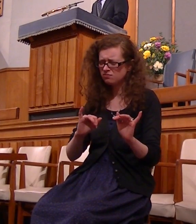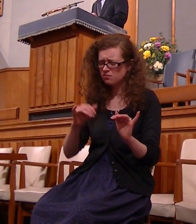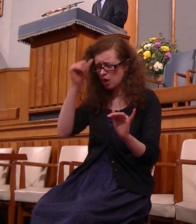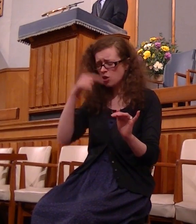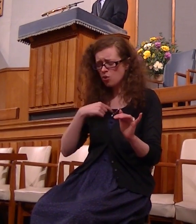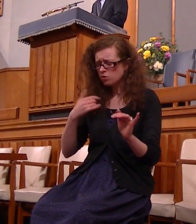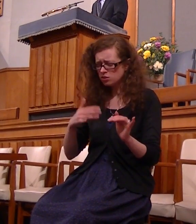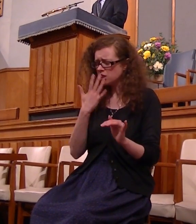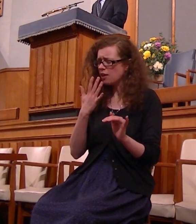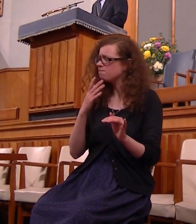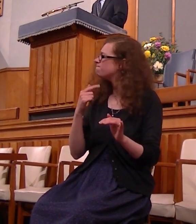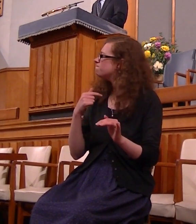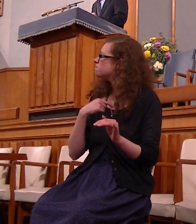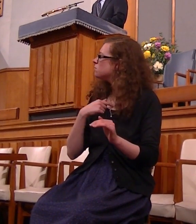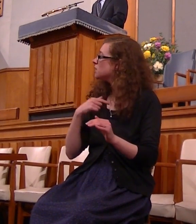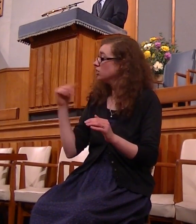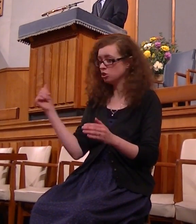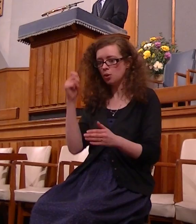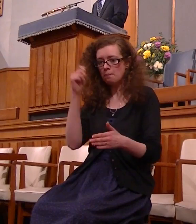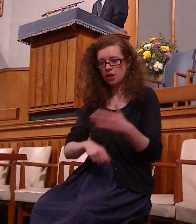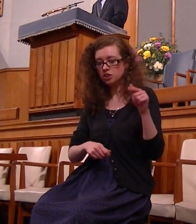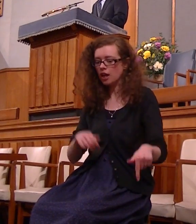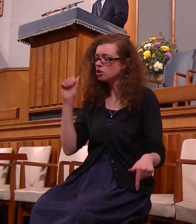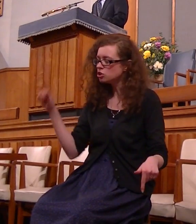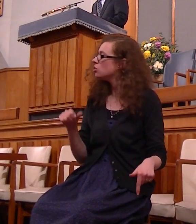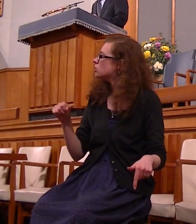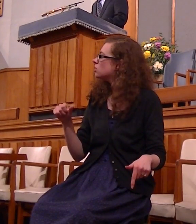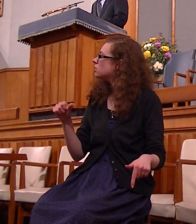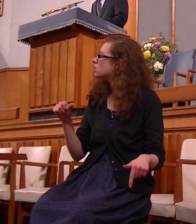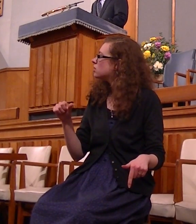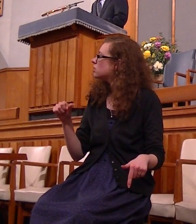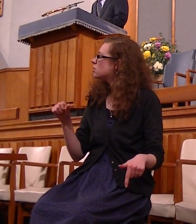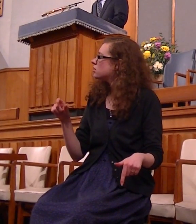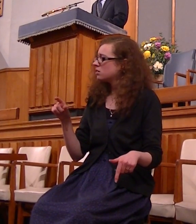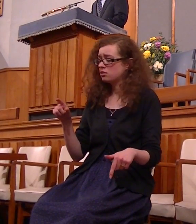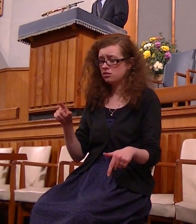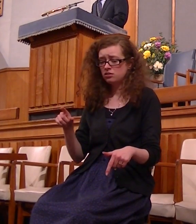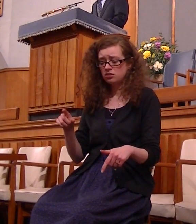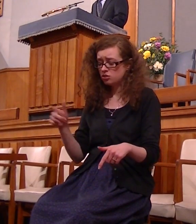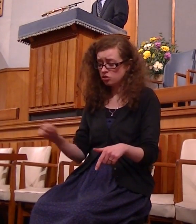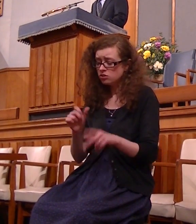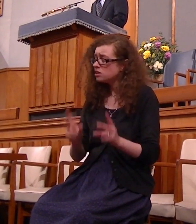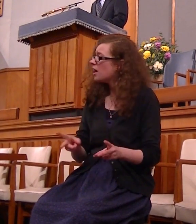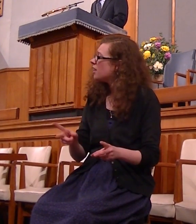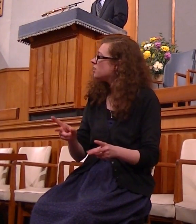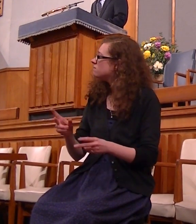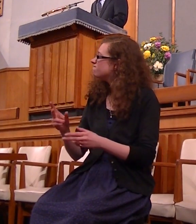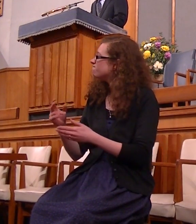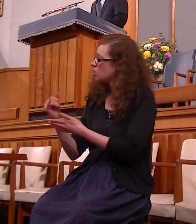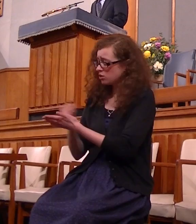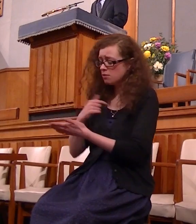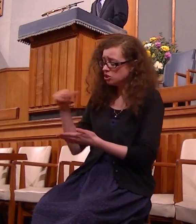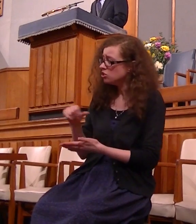I am that sinner who deserves to die I am that sinner who deserves nothing but rejection